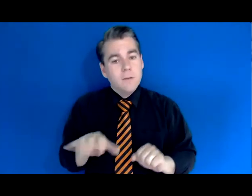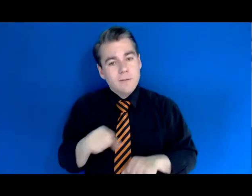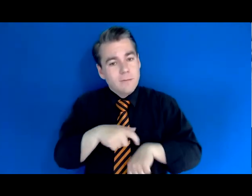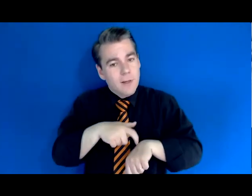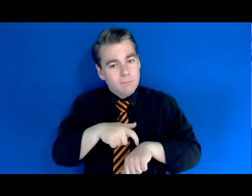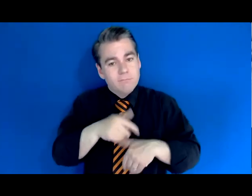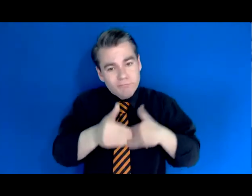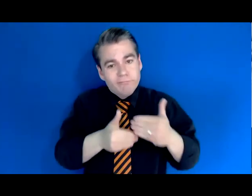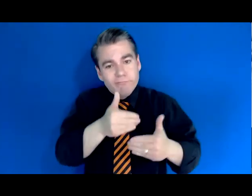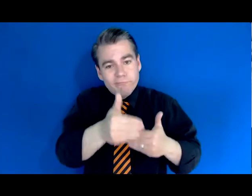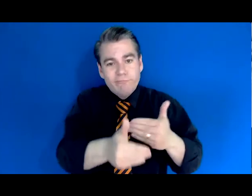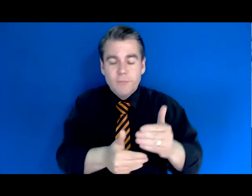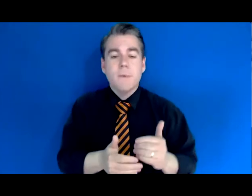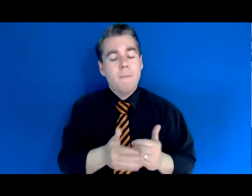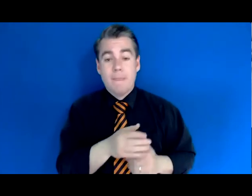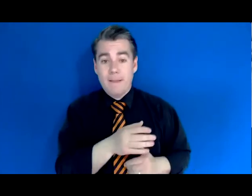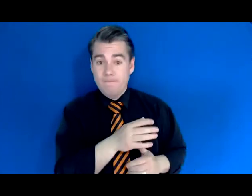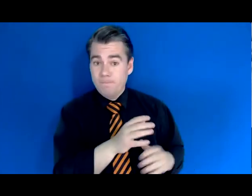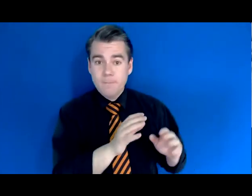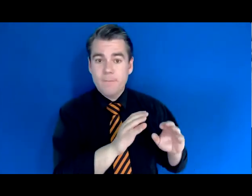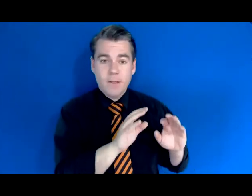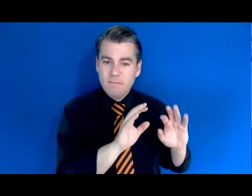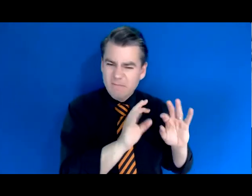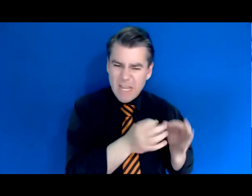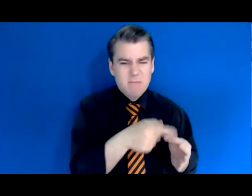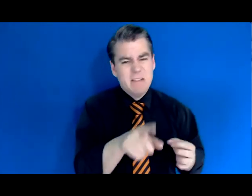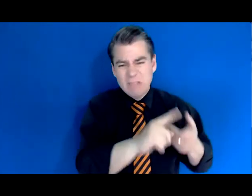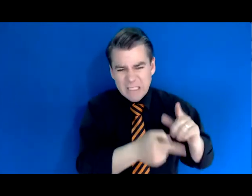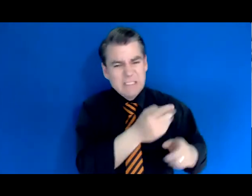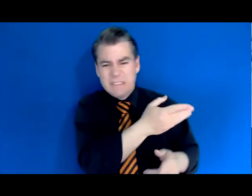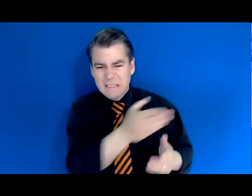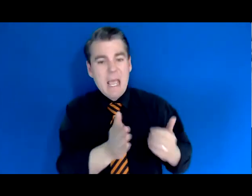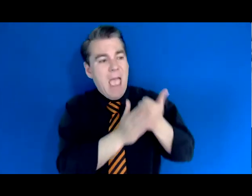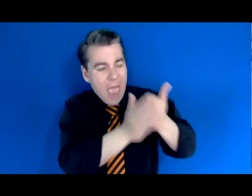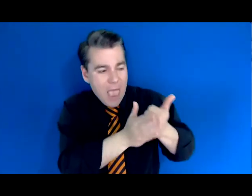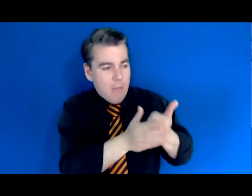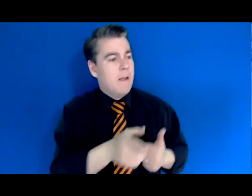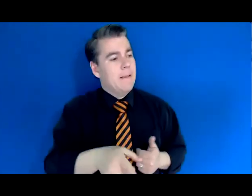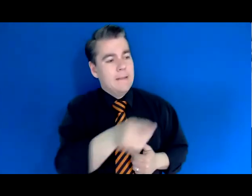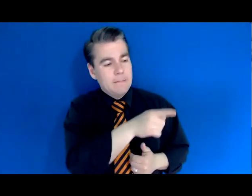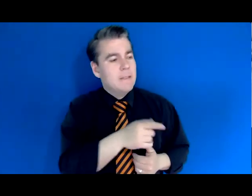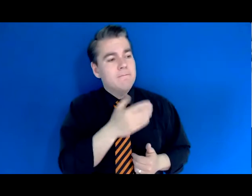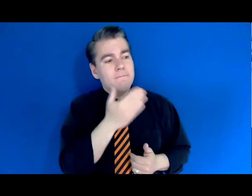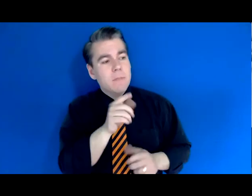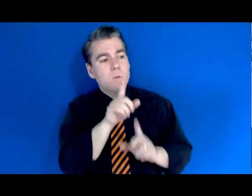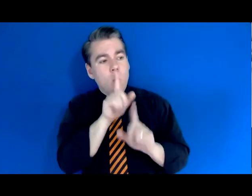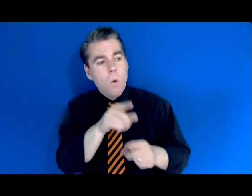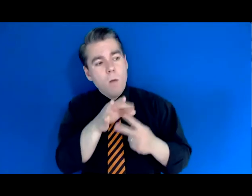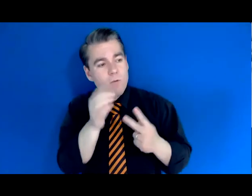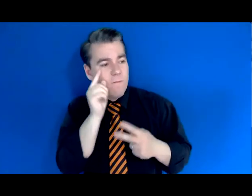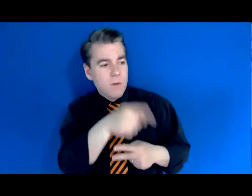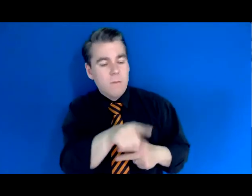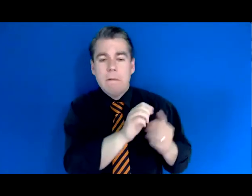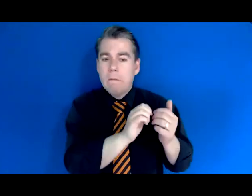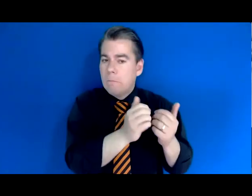So help your help your prospects figure out what's the best ordering option for them and